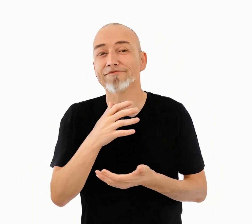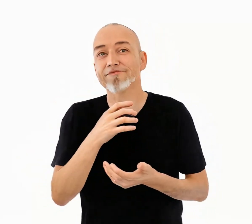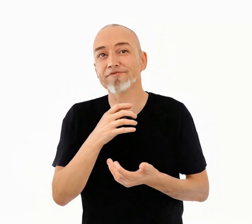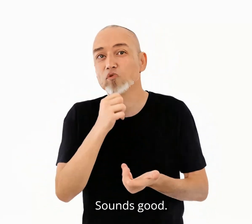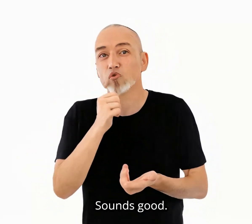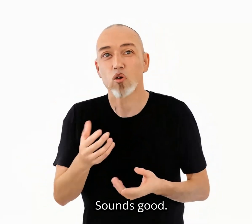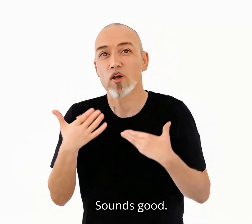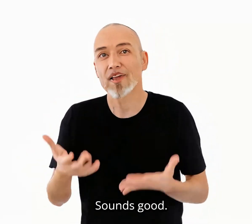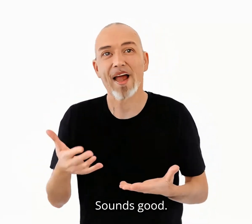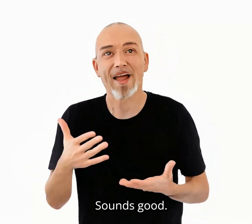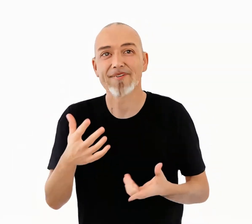Sounds good.